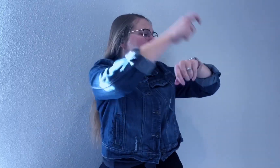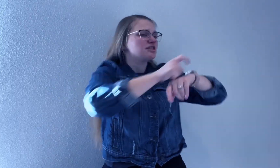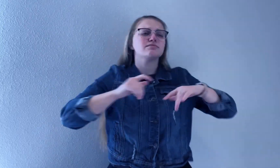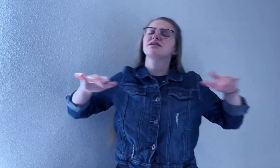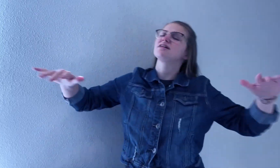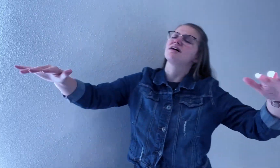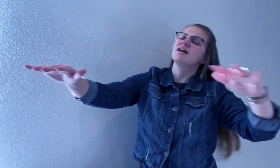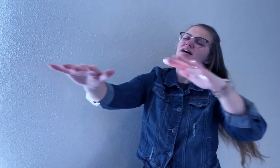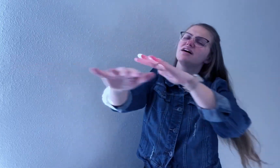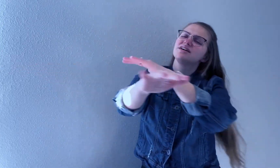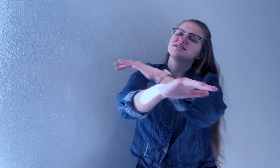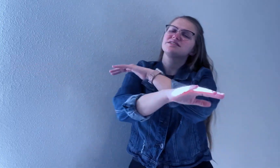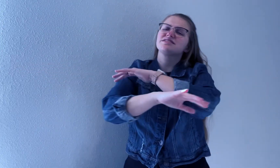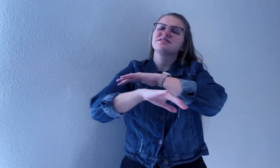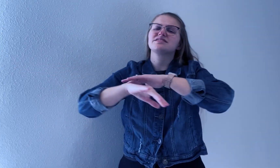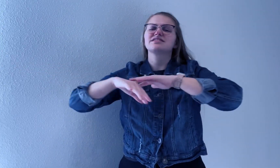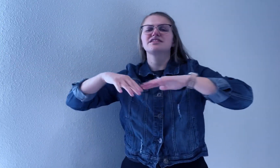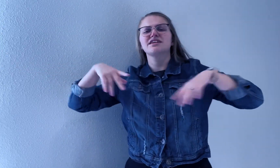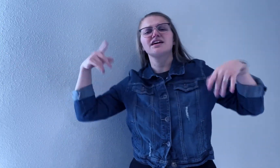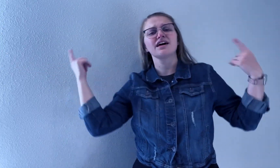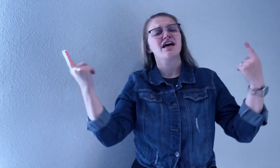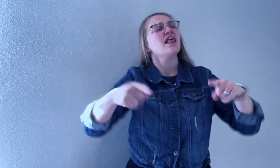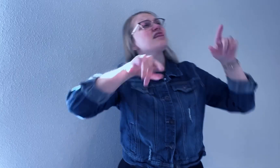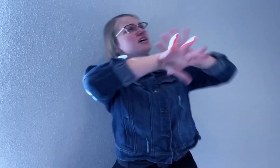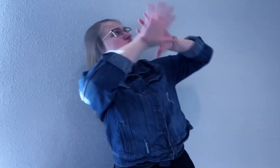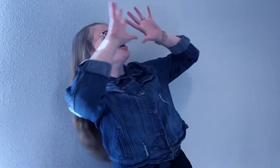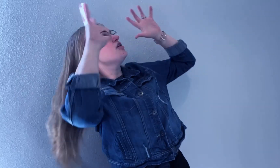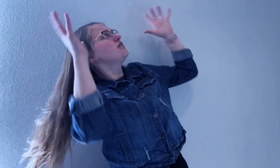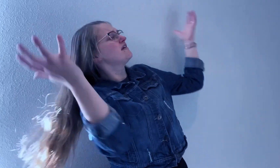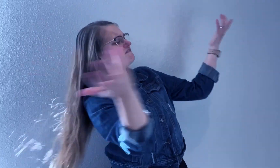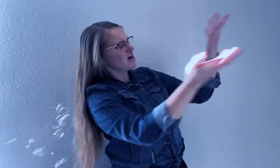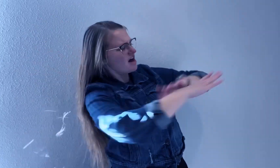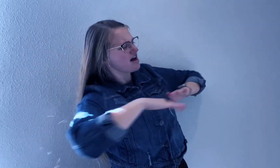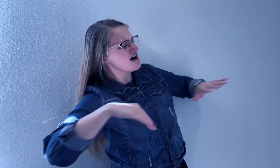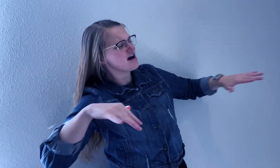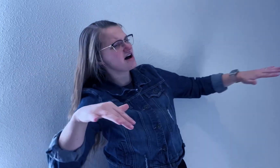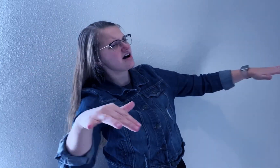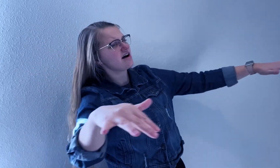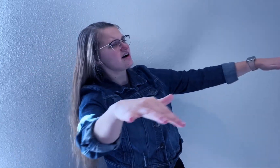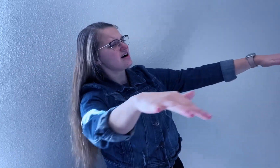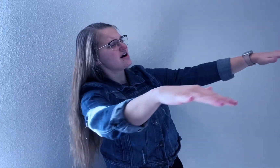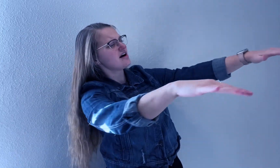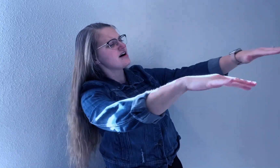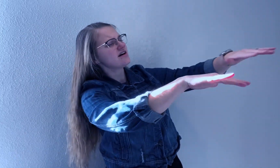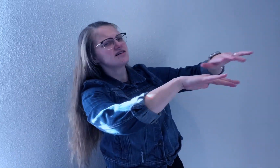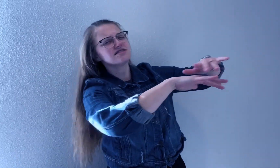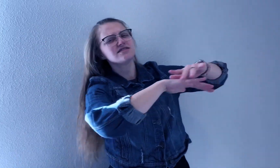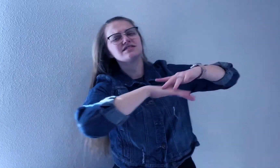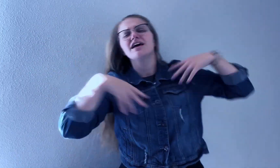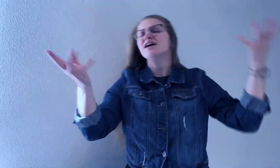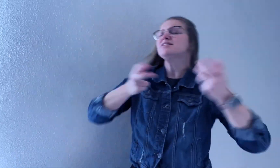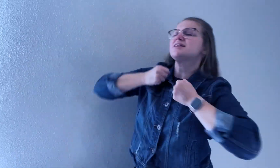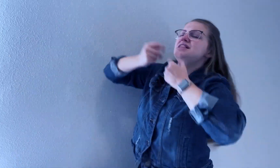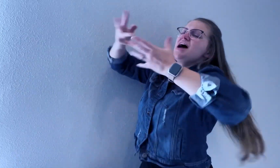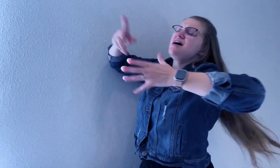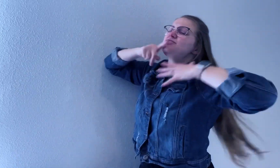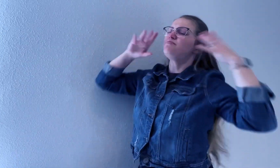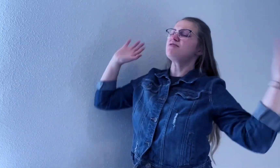and space The universe declares your